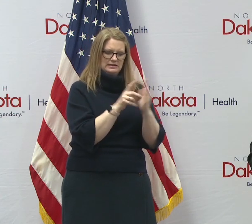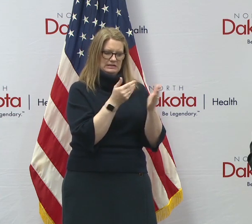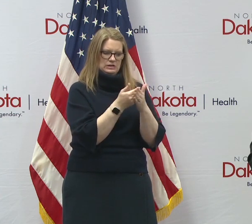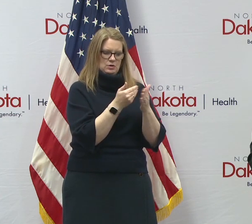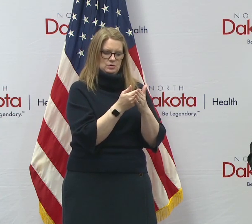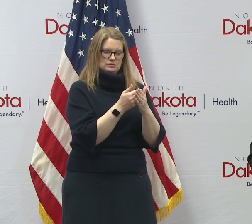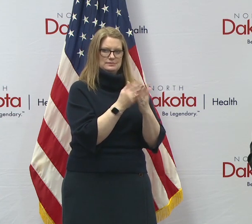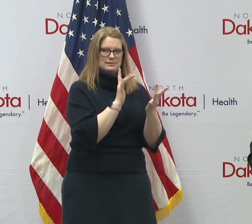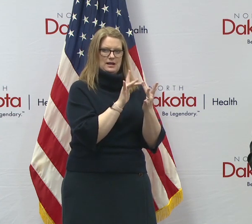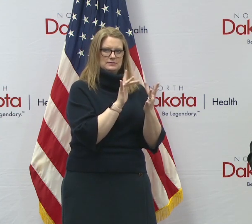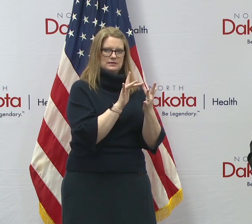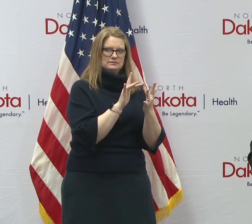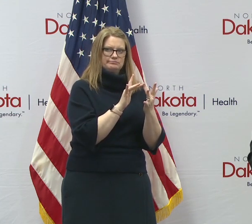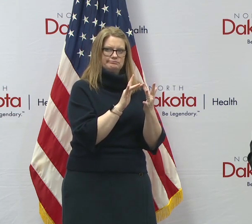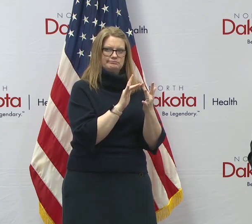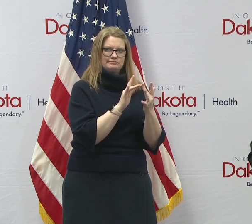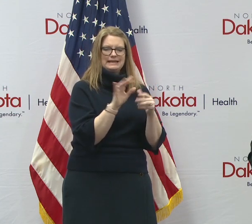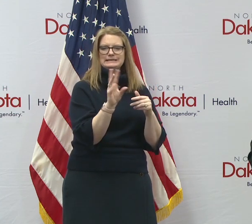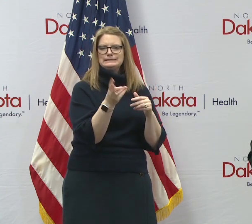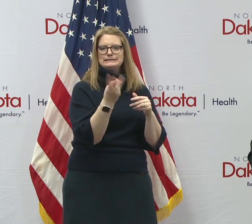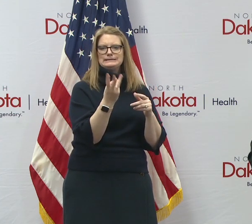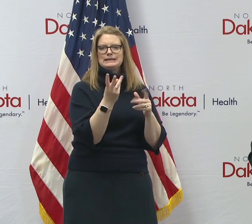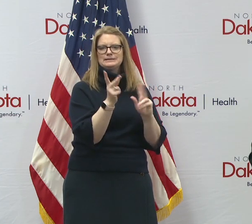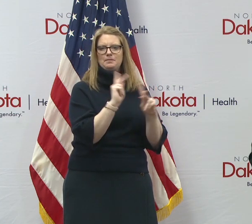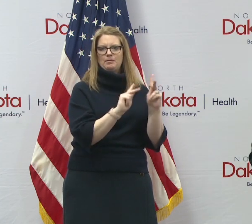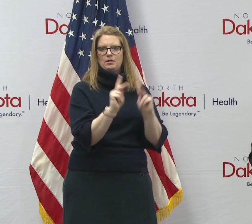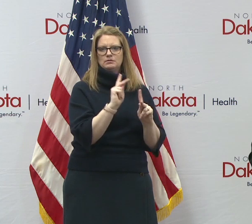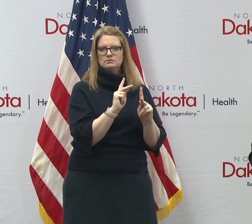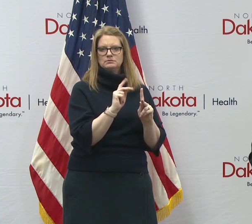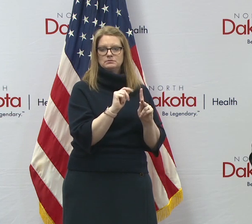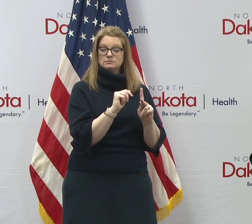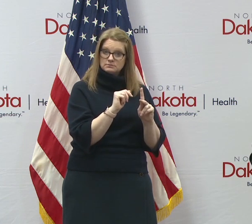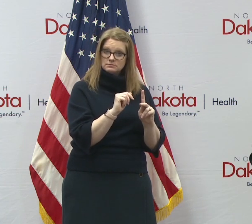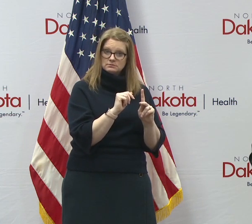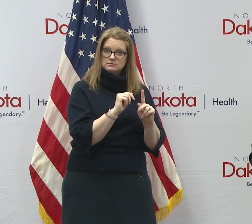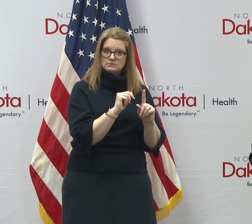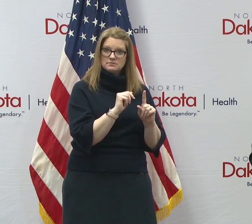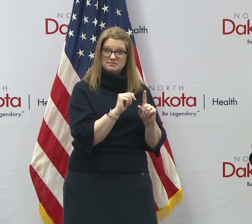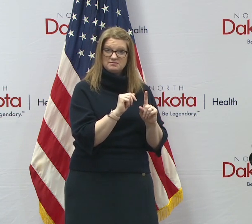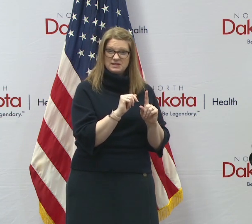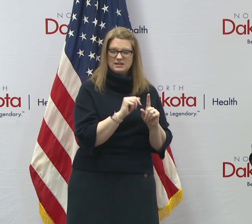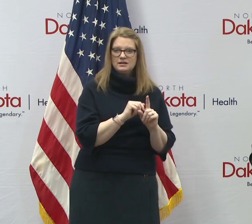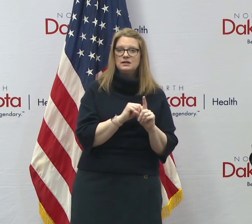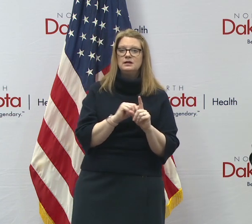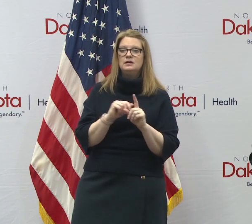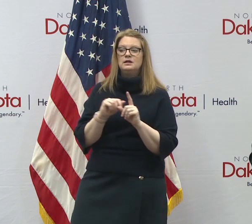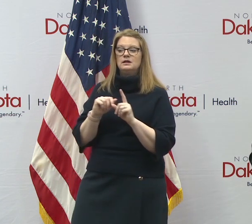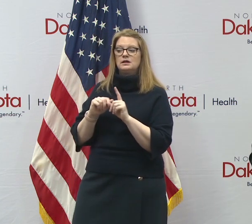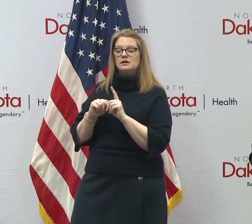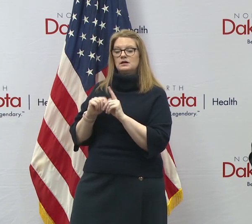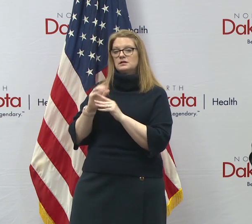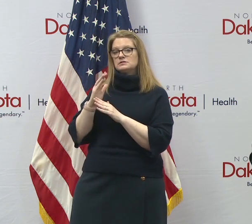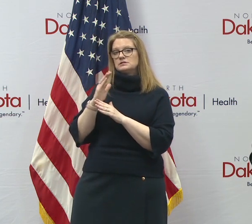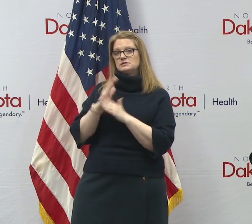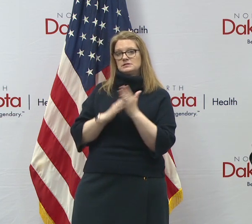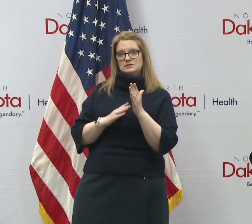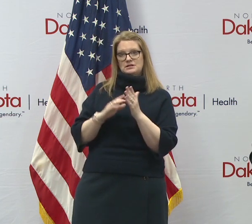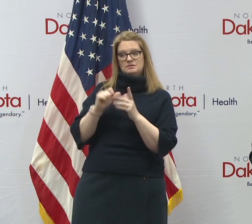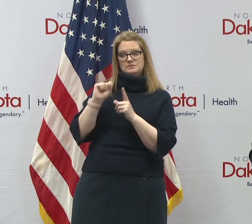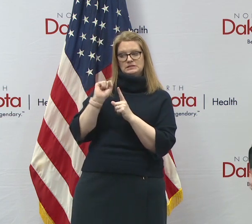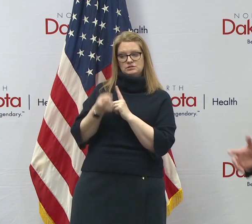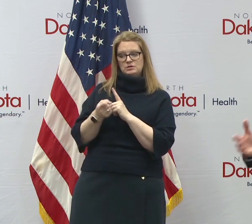contact with is, is six people. But we have had some cases where, uh, people that were, you know,